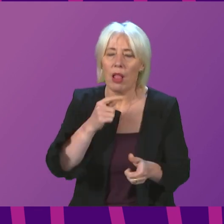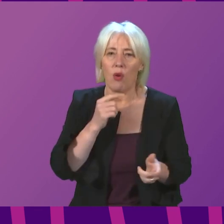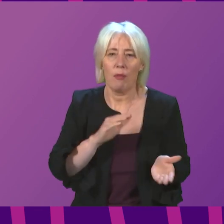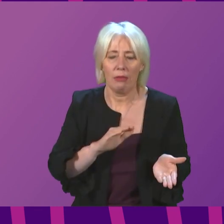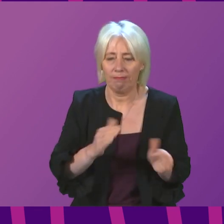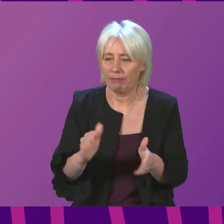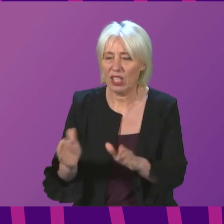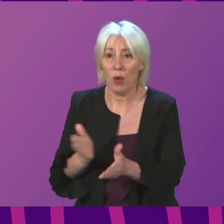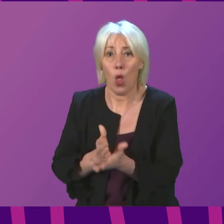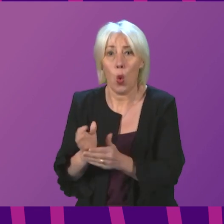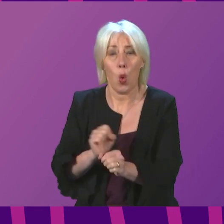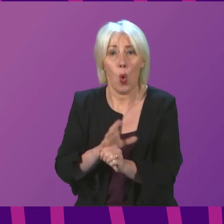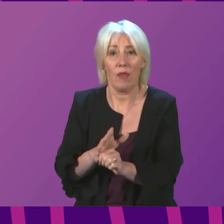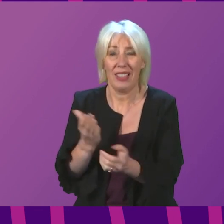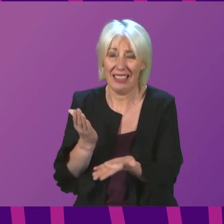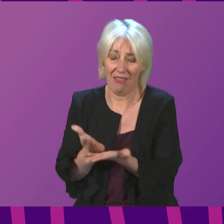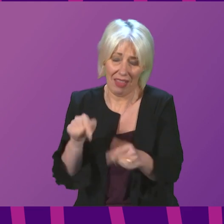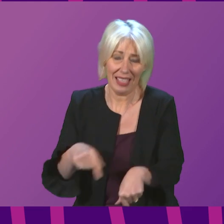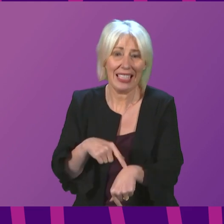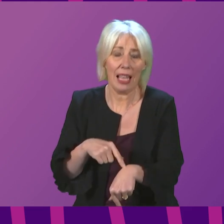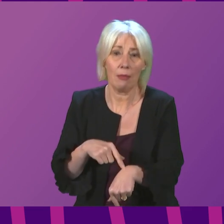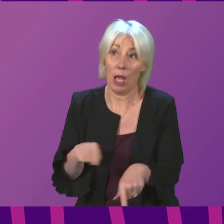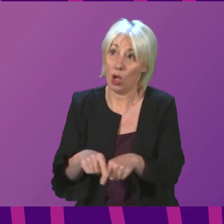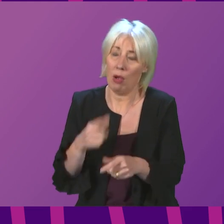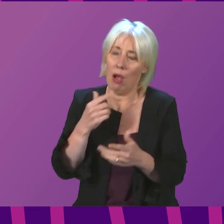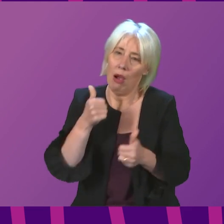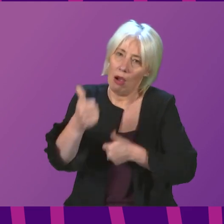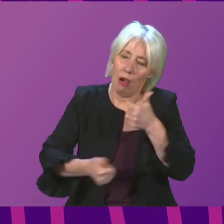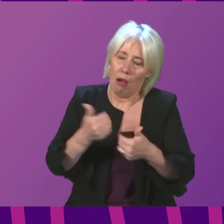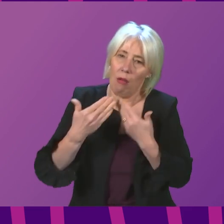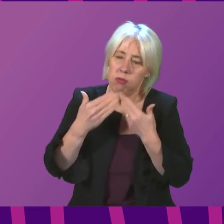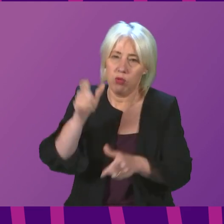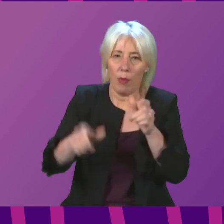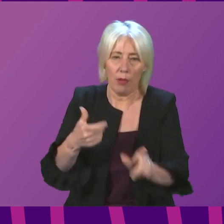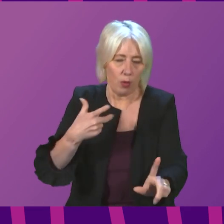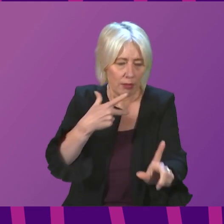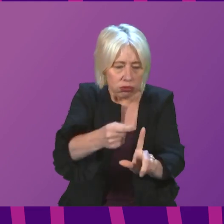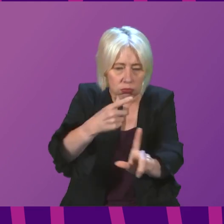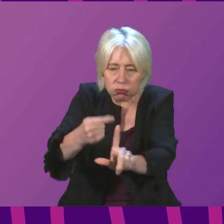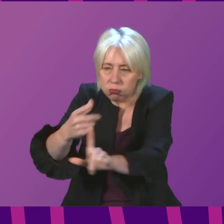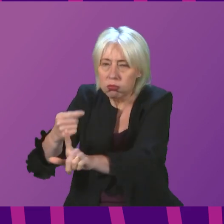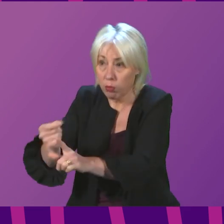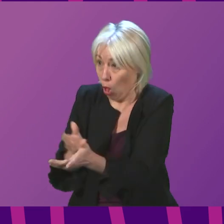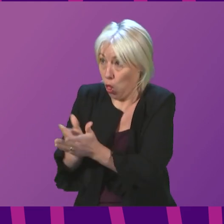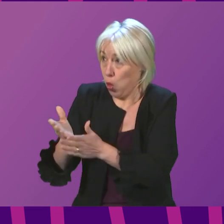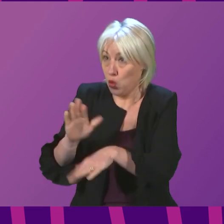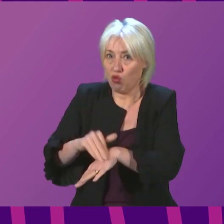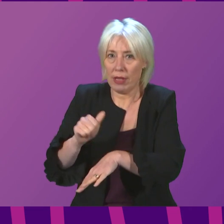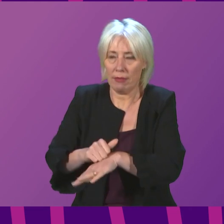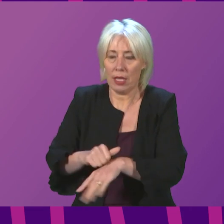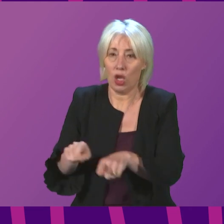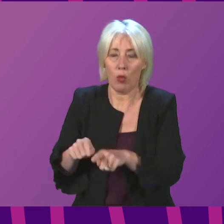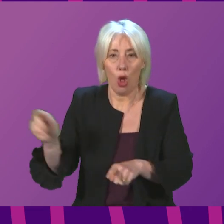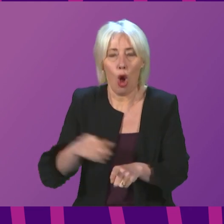at this time of year. I also want to pay tribute to Scotland's vaccine. Over the Christmas period, all our frontline workers